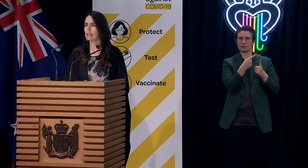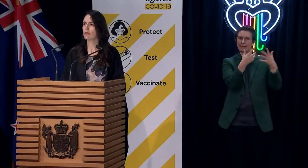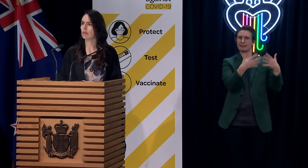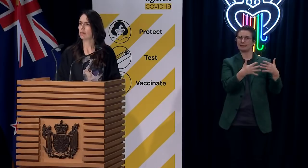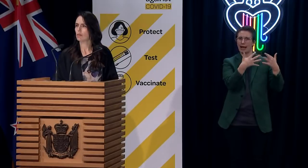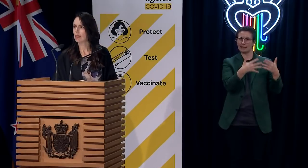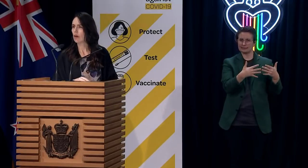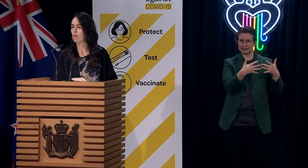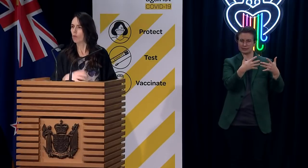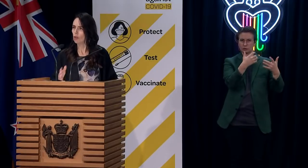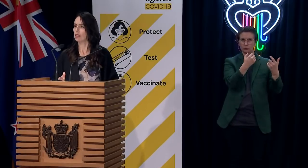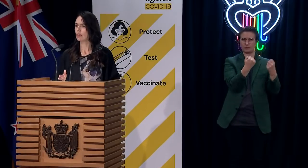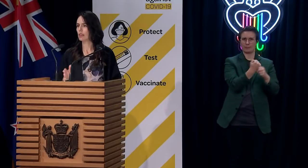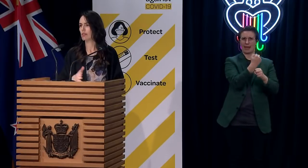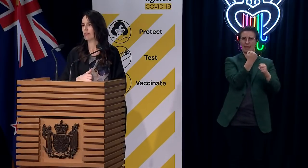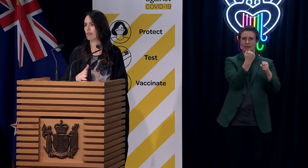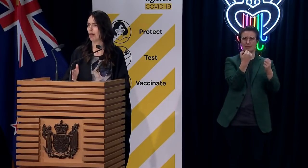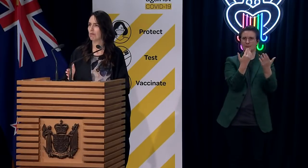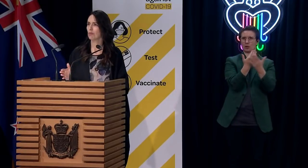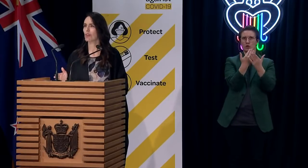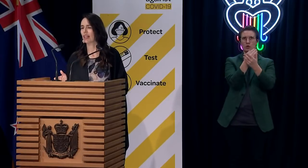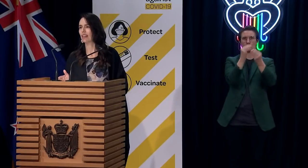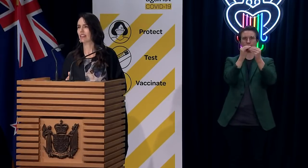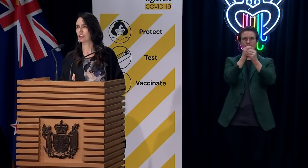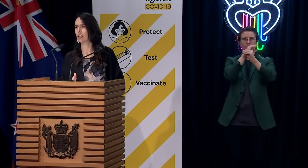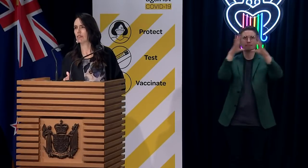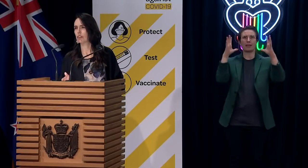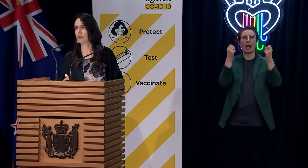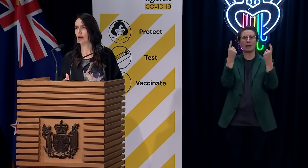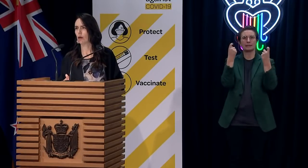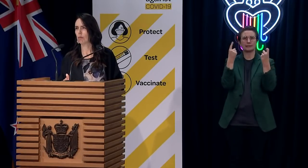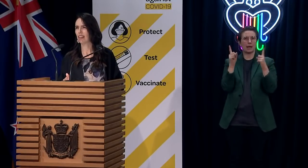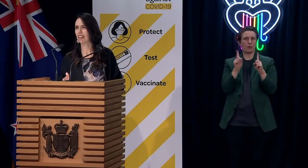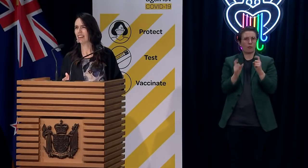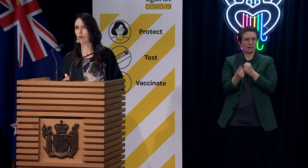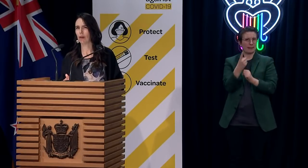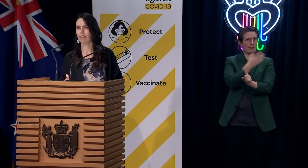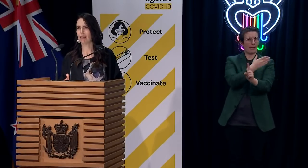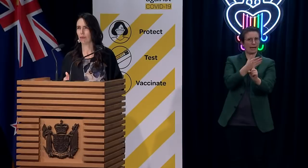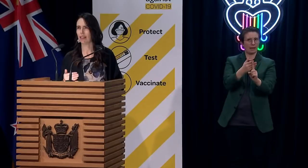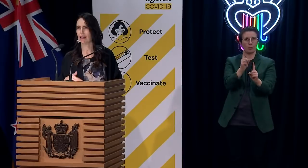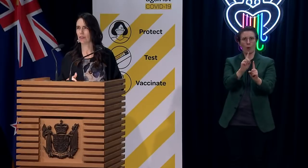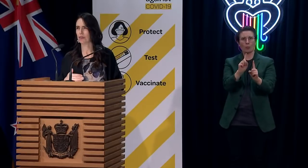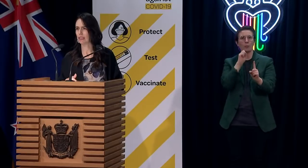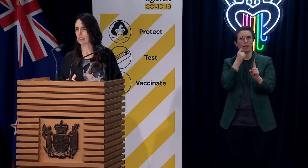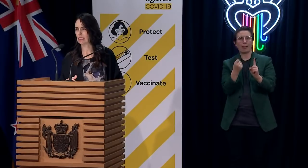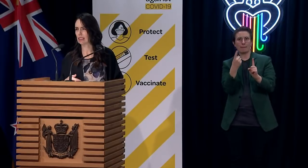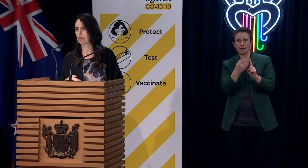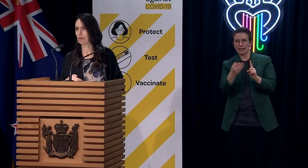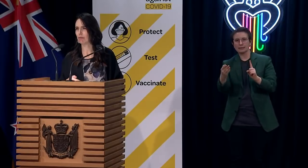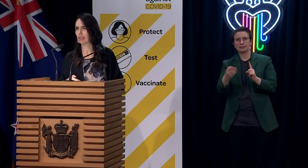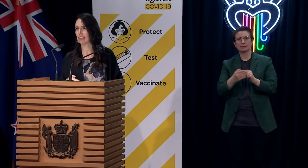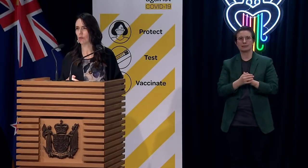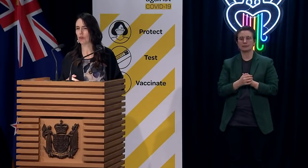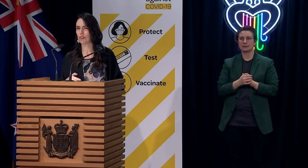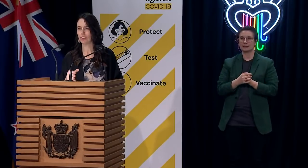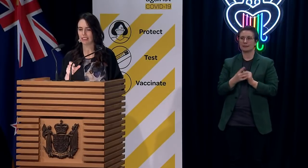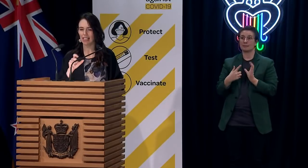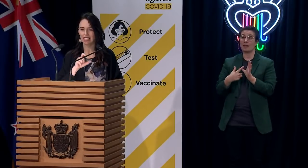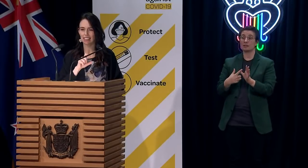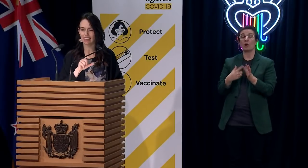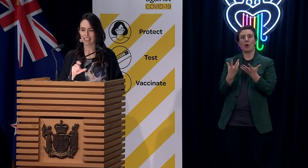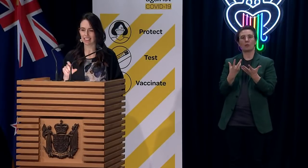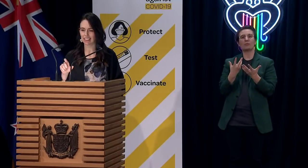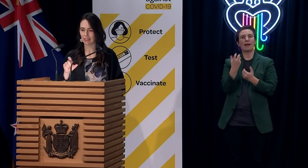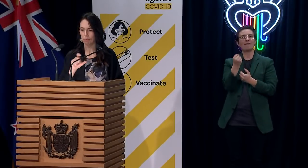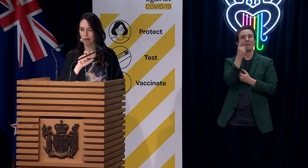Well, I guess there are modelers who look at each individual outbreak and I think the one thing that we're getting through consistently from them is that when you